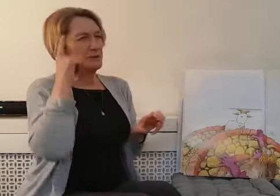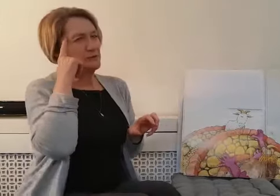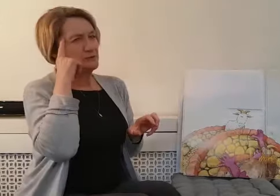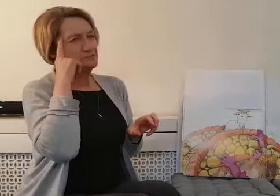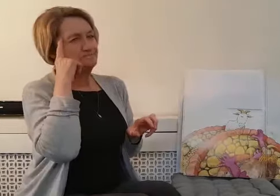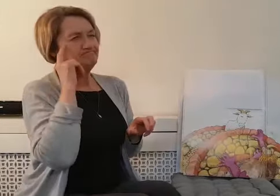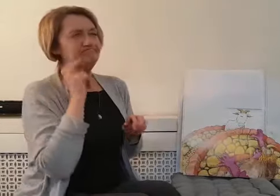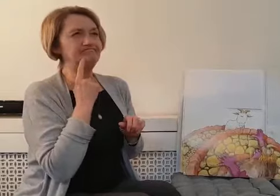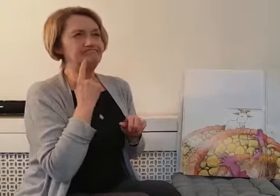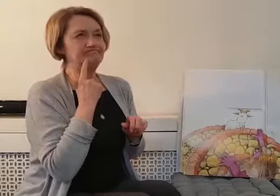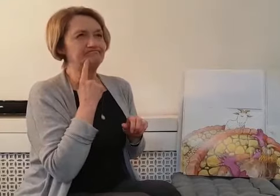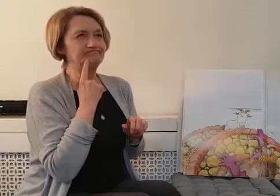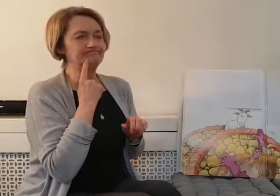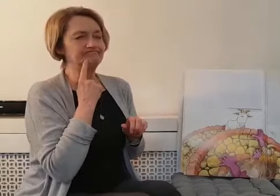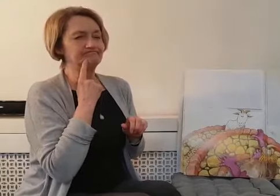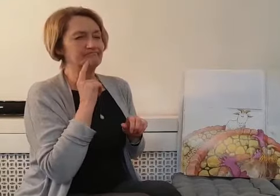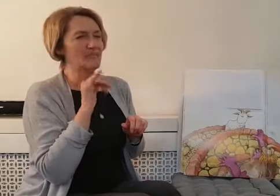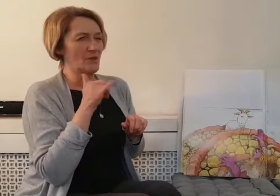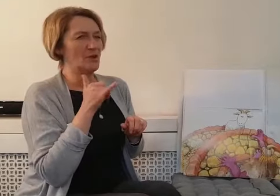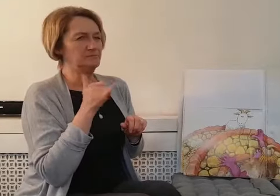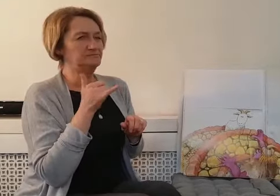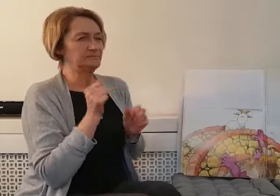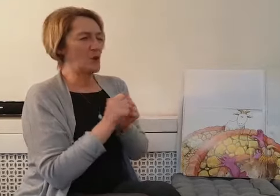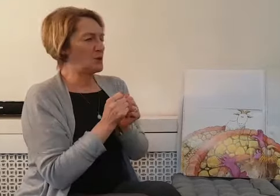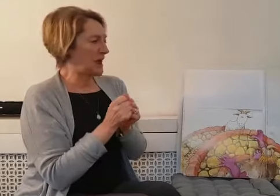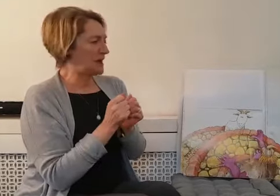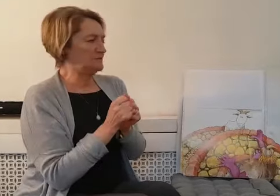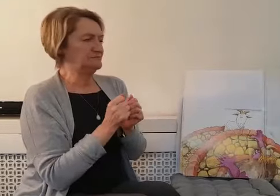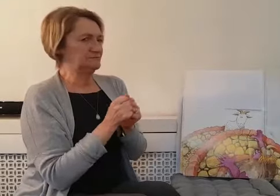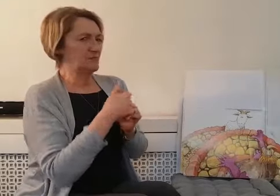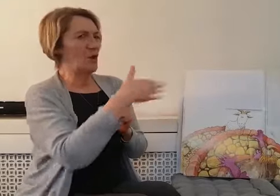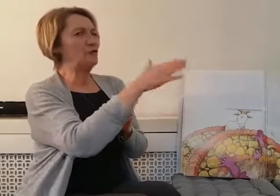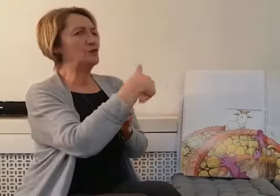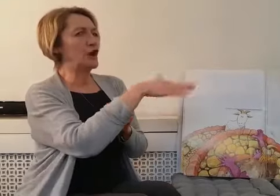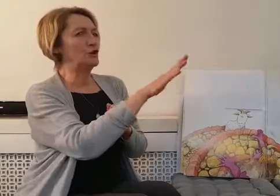thought, Hmm. Okay, off you go.